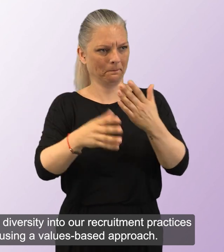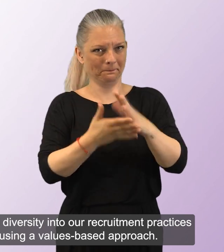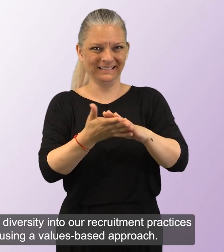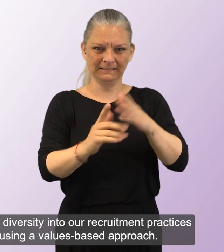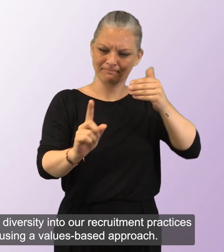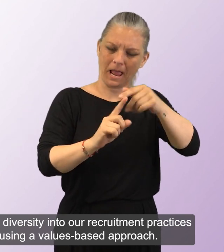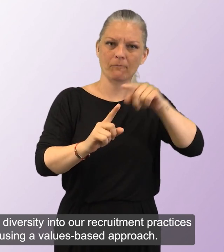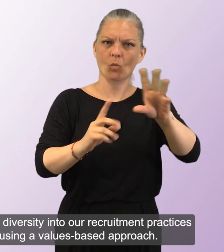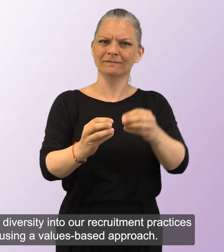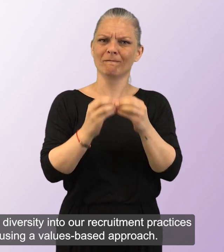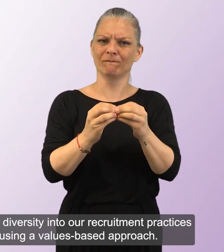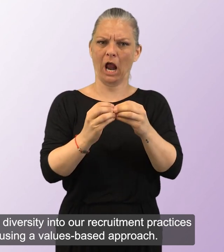values-based approach.